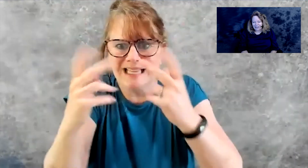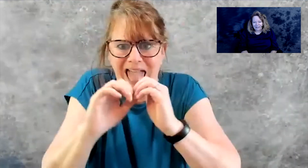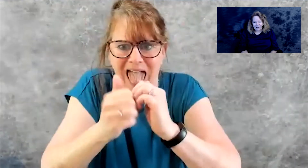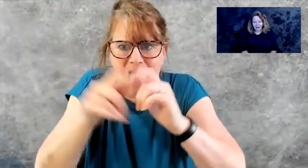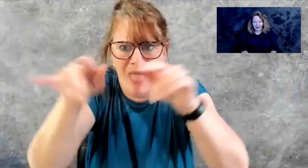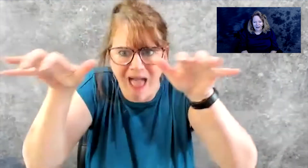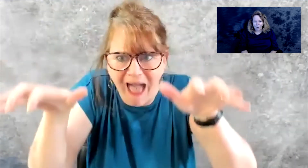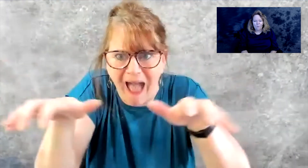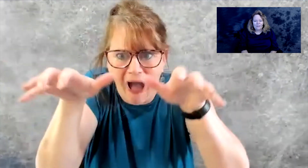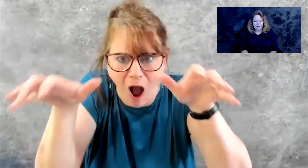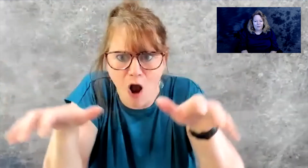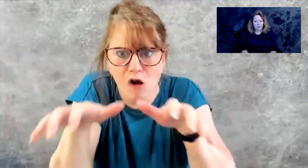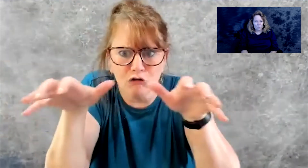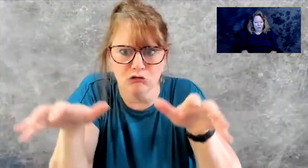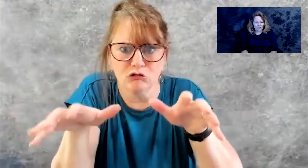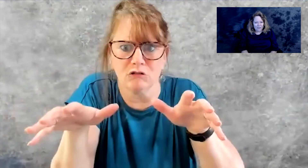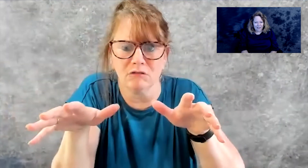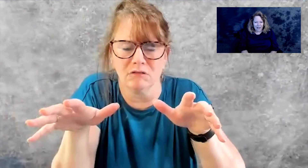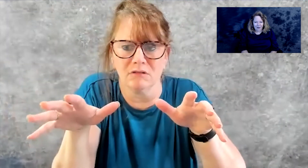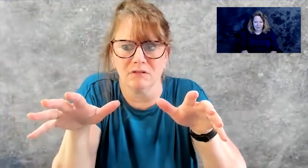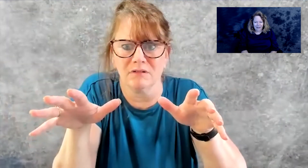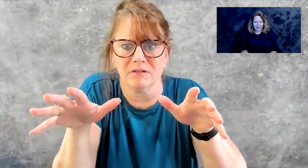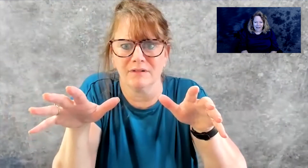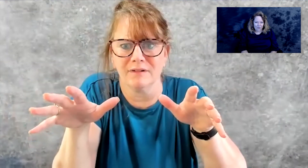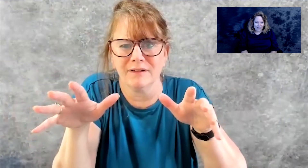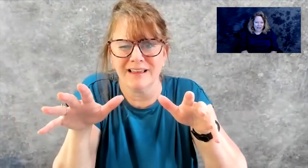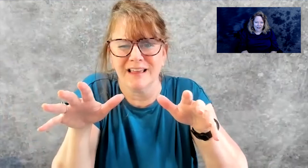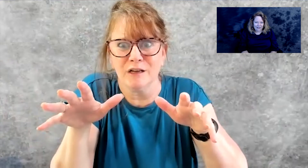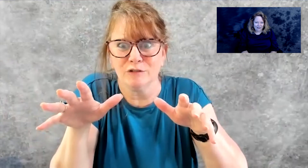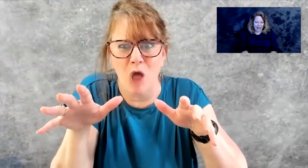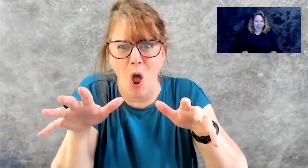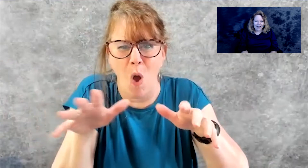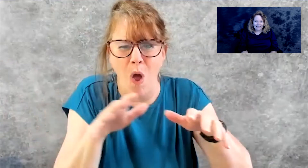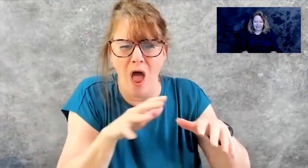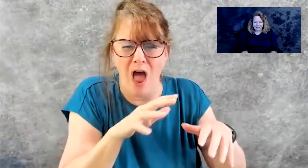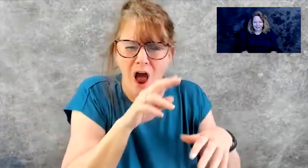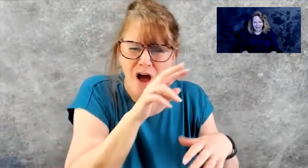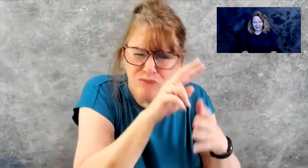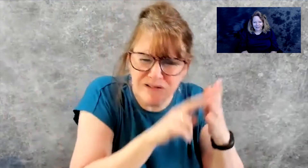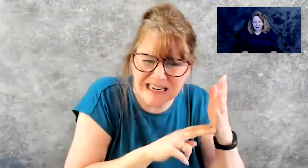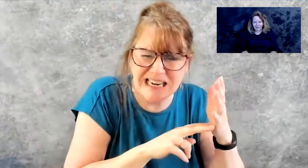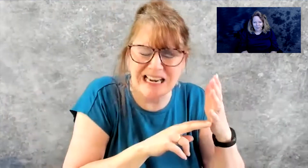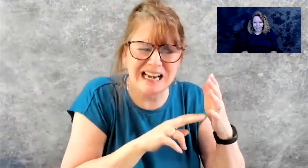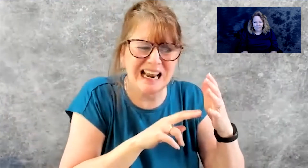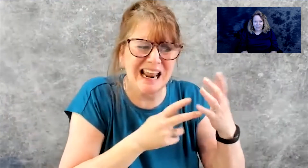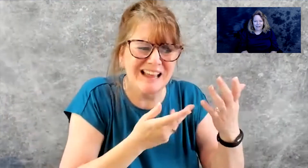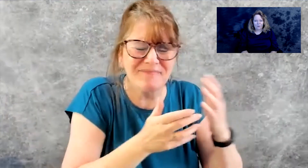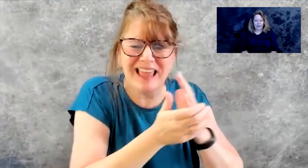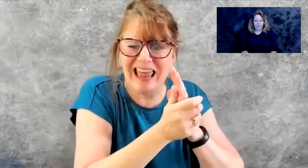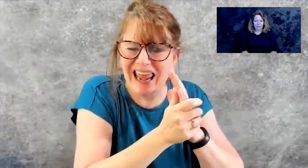opens up a new world to them and how they can act and pick up language. So